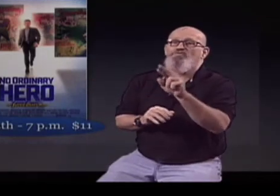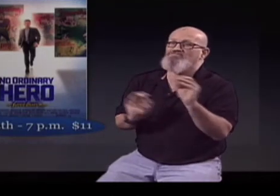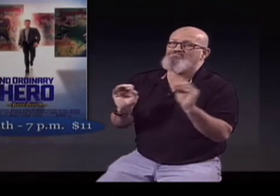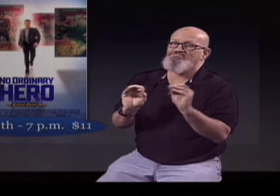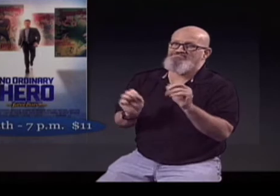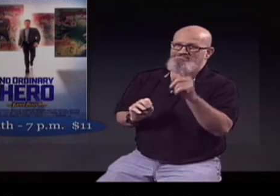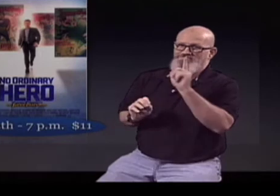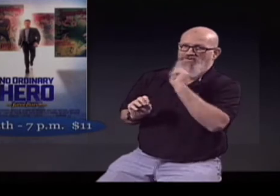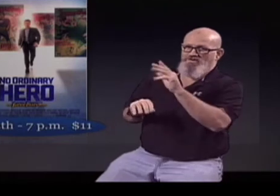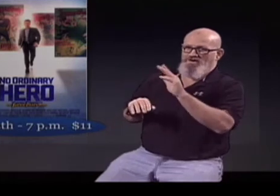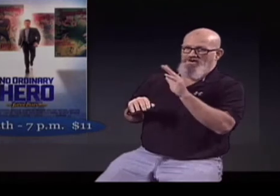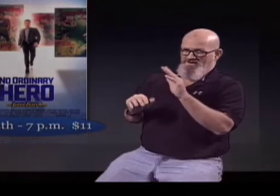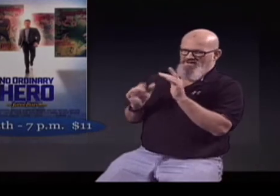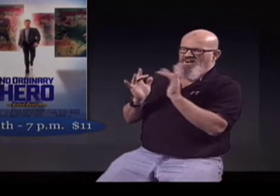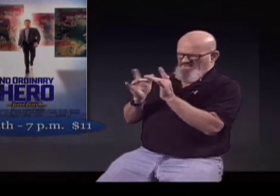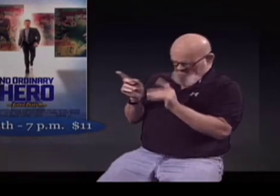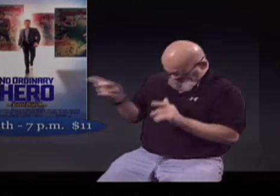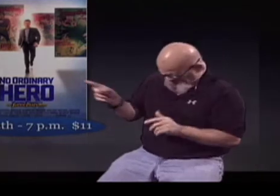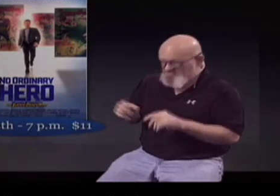have to do this on the internet.